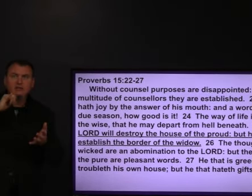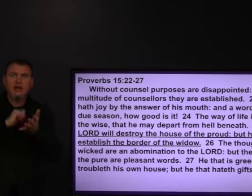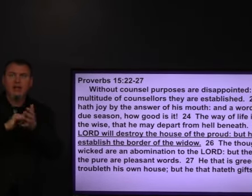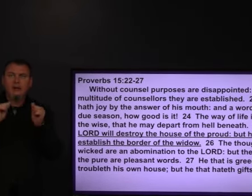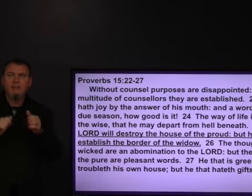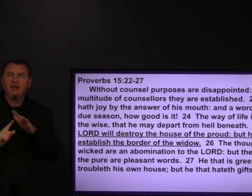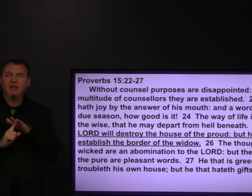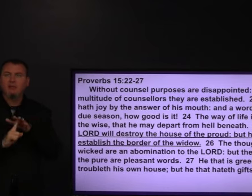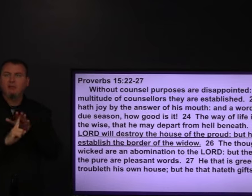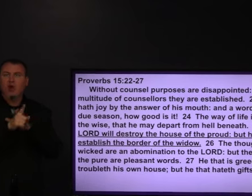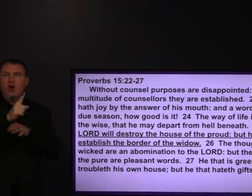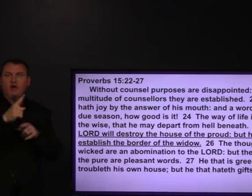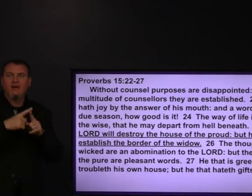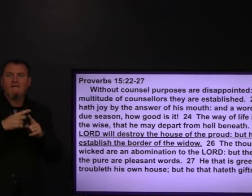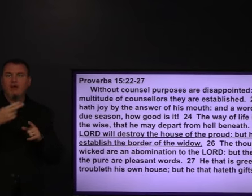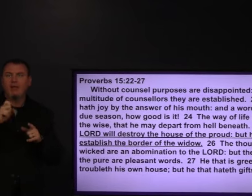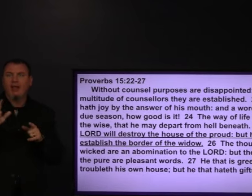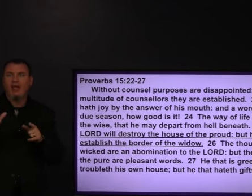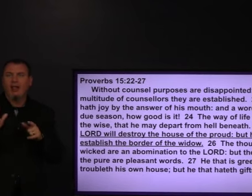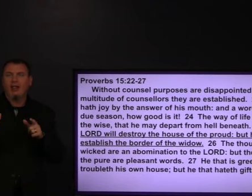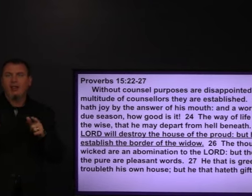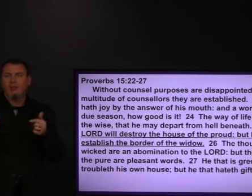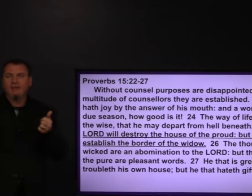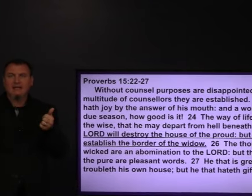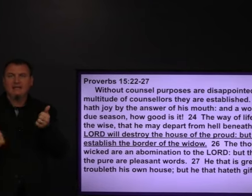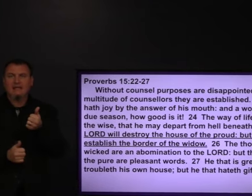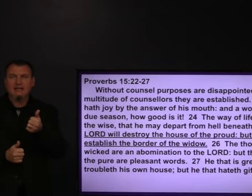that he may be depart from hell and he